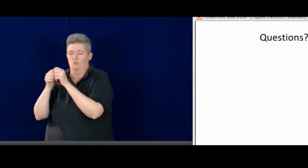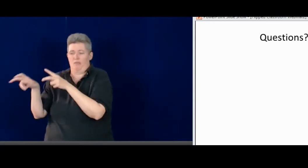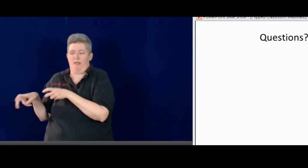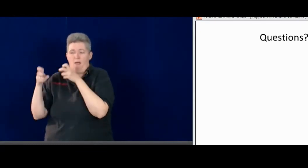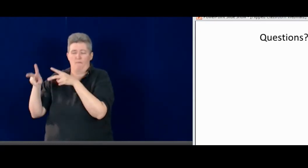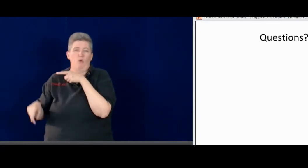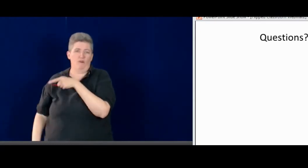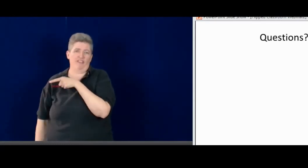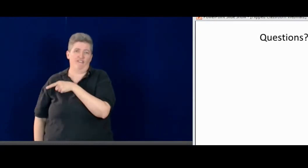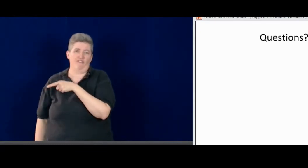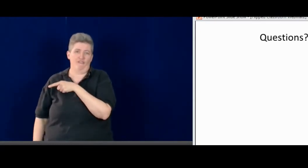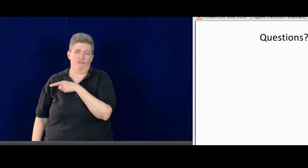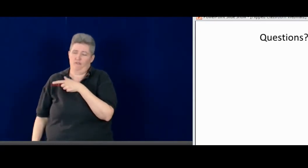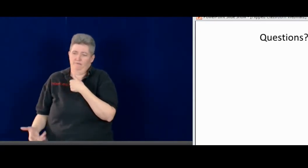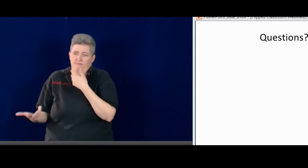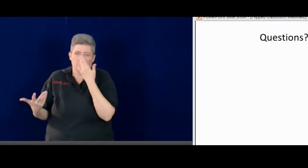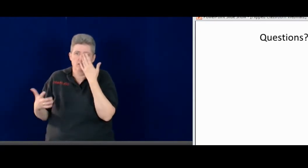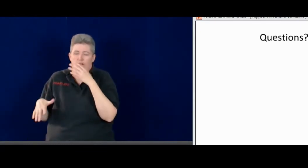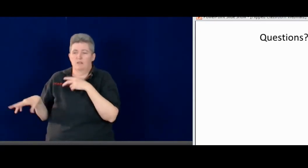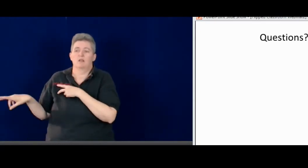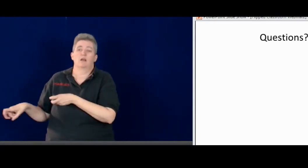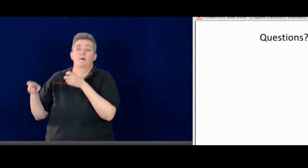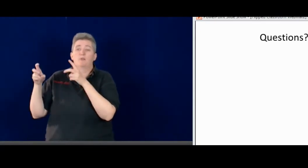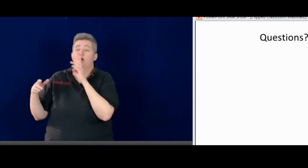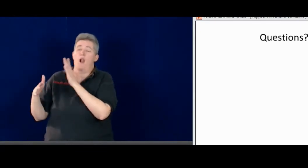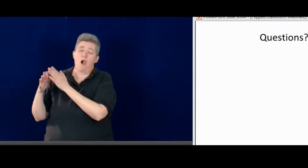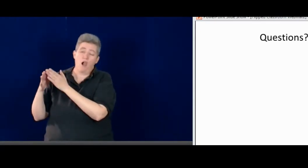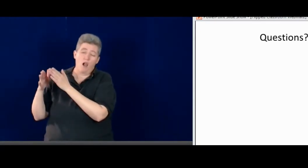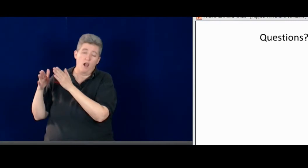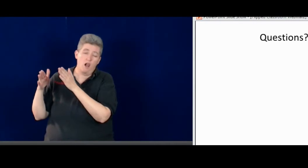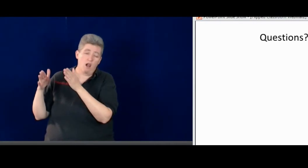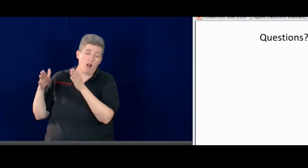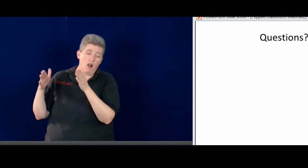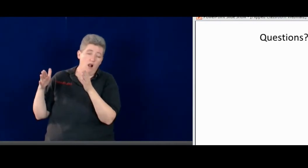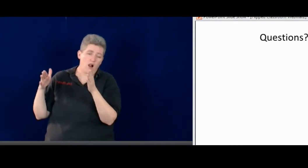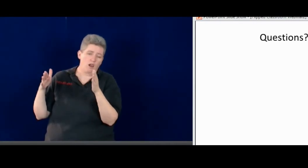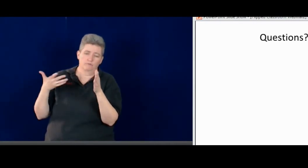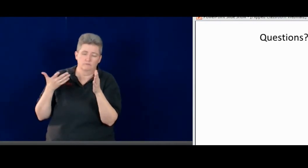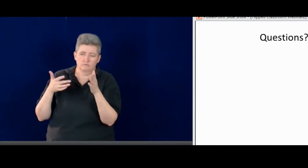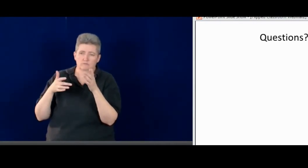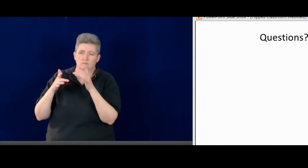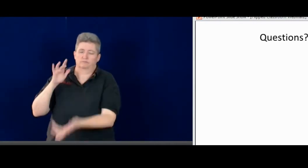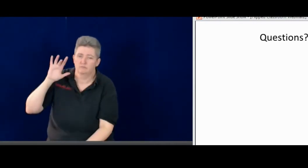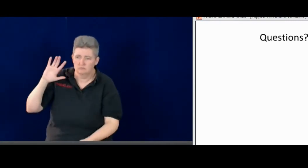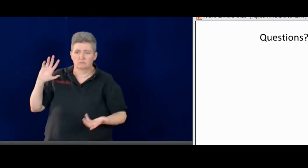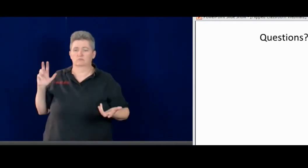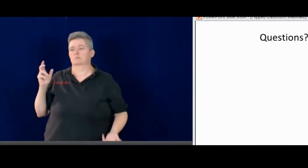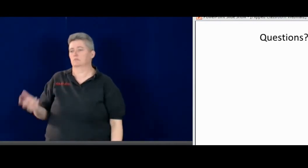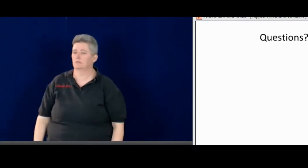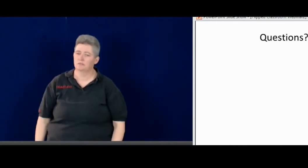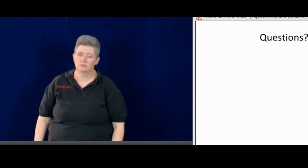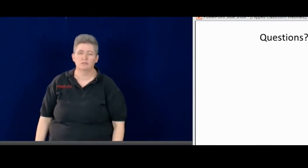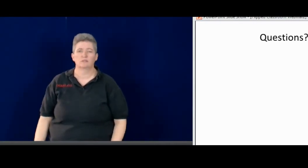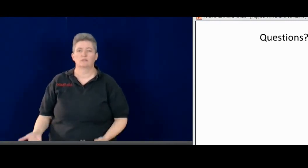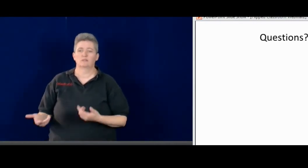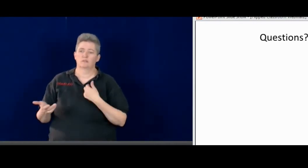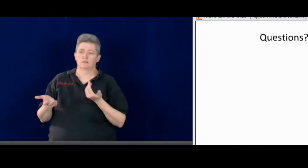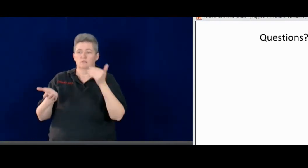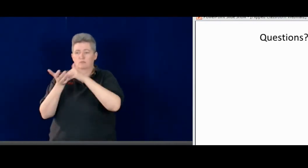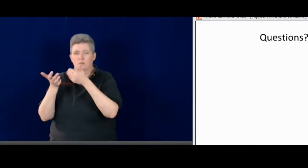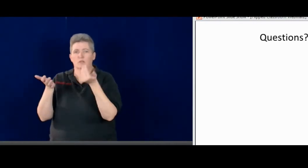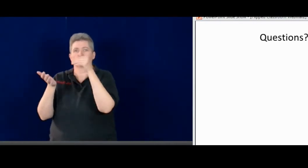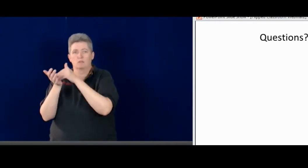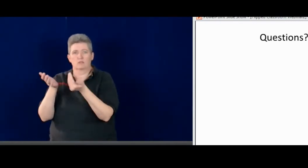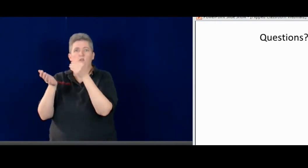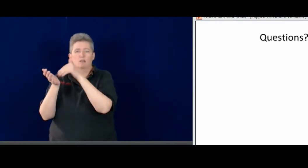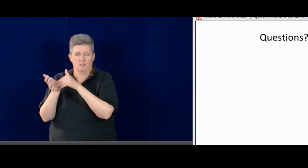But I have a lot of problems with the uploading to teacher tube. It'll be going along fine. And then I'll